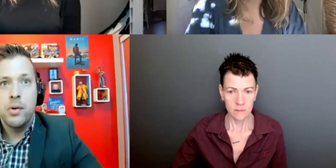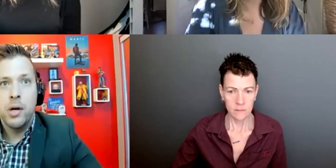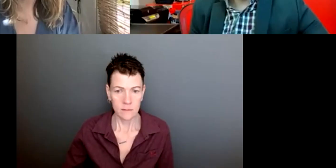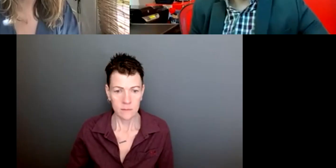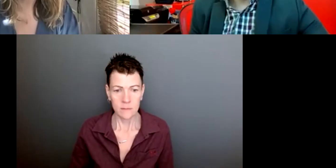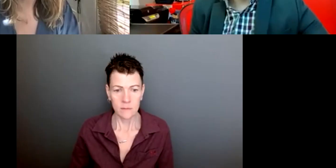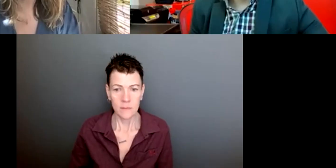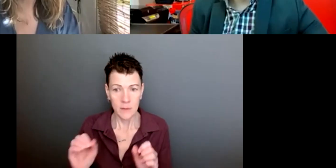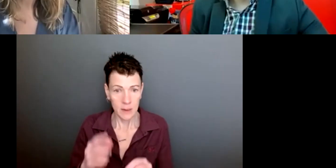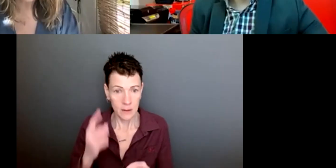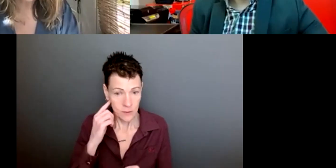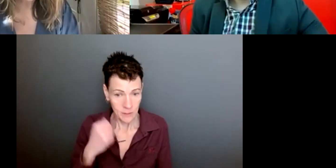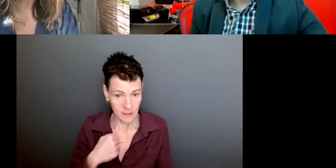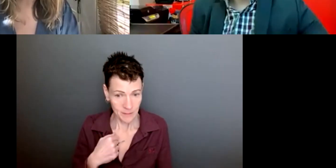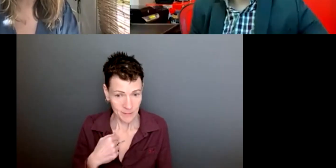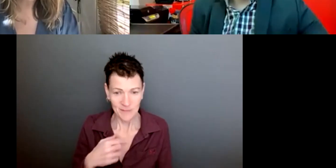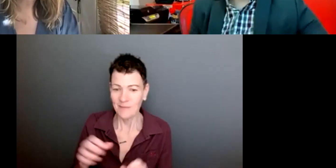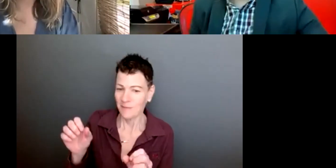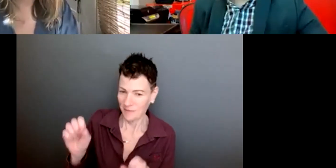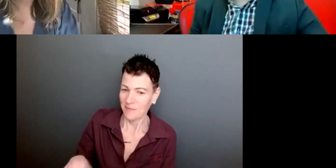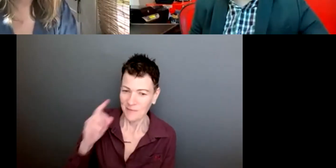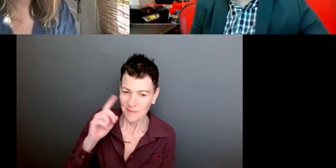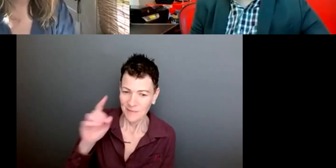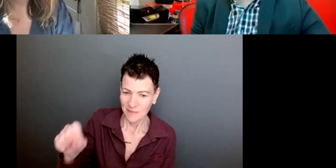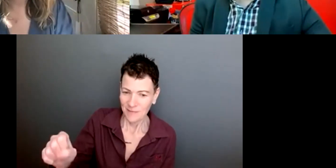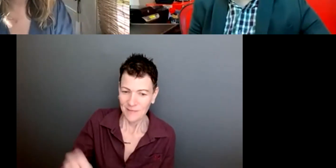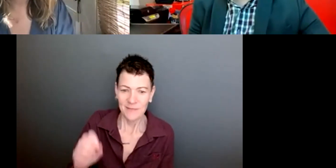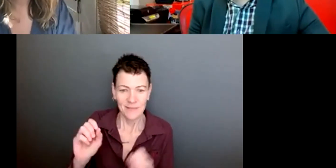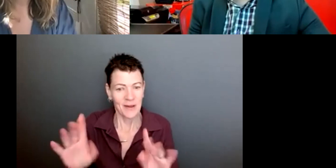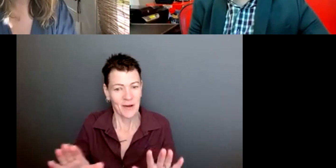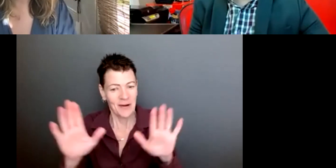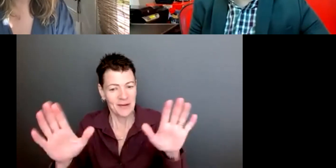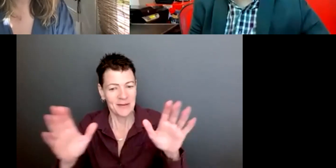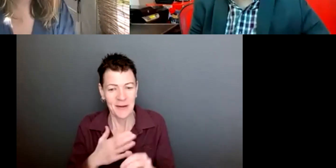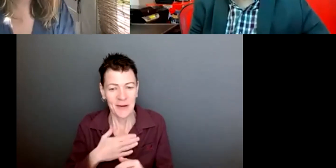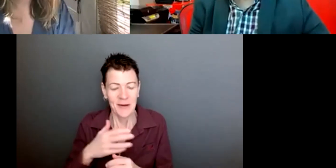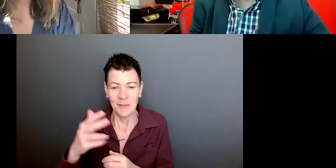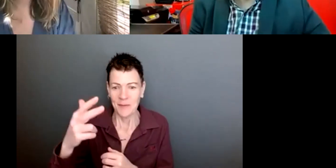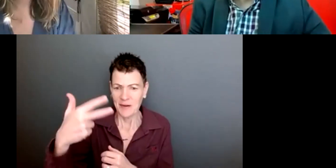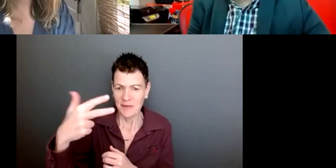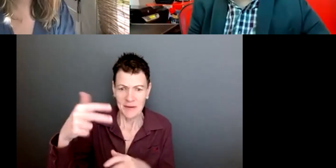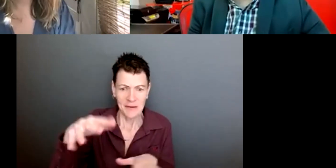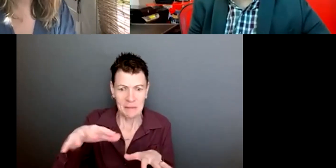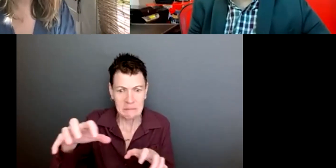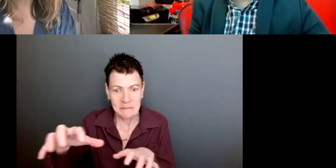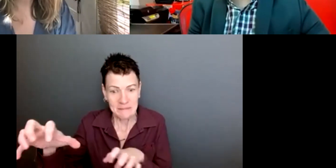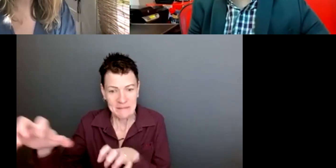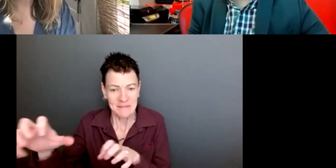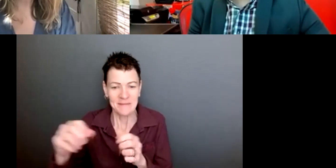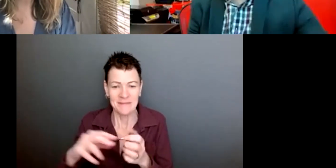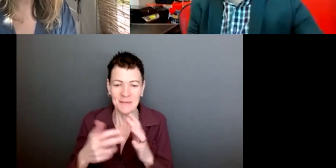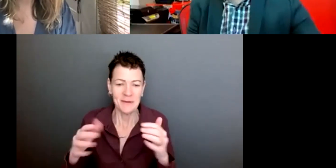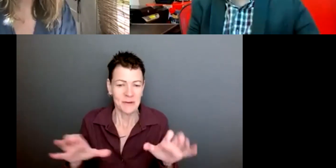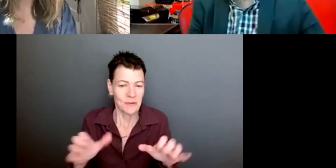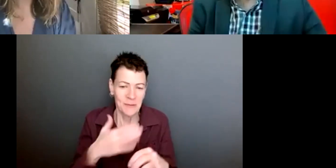Can you hear me? I can. You're back. awesome. Sorry, my video is freezing on this end. So I'm trying to do my best